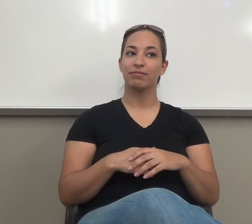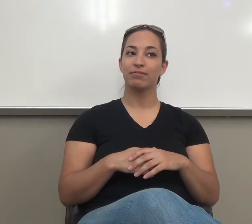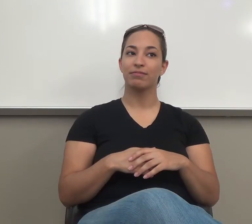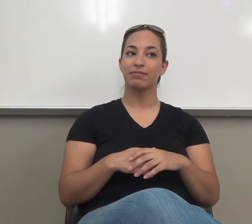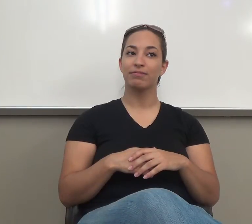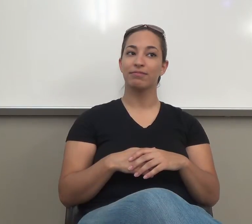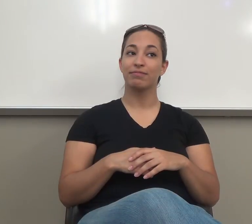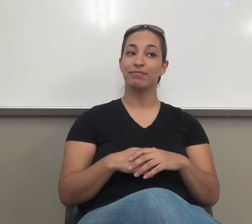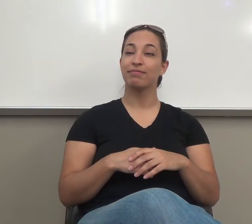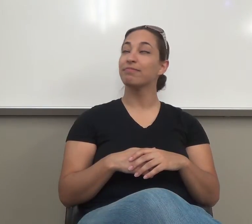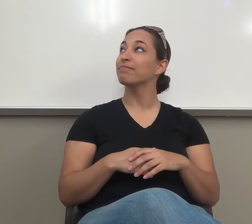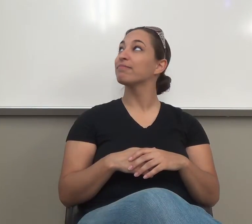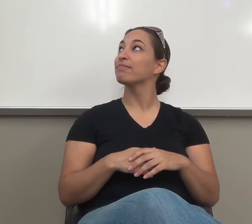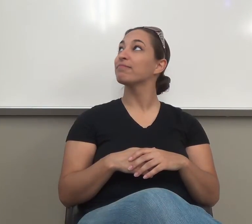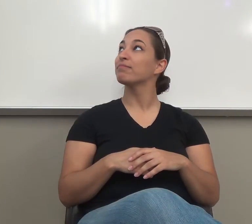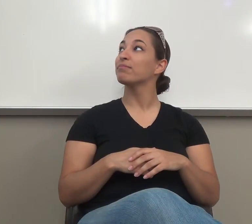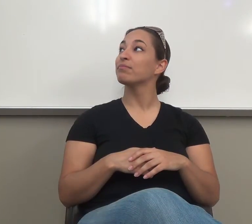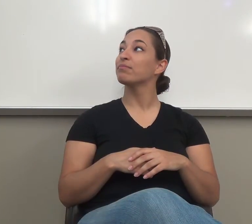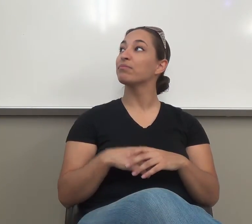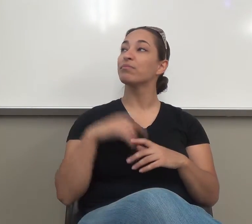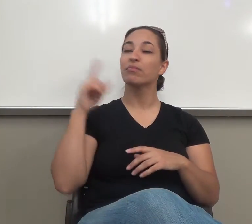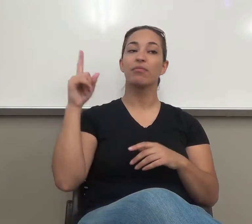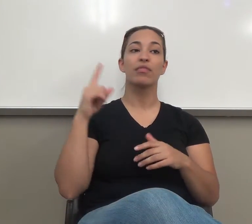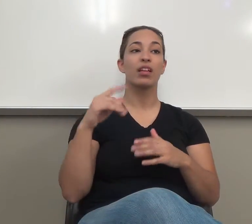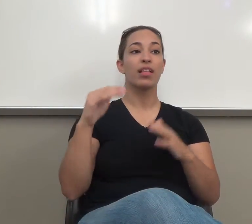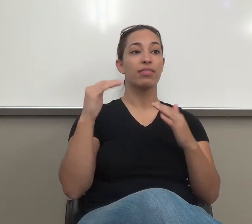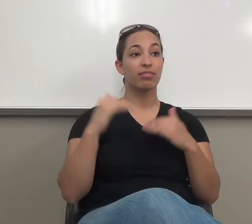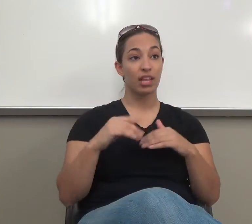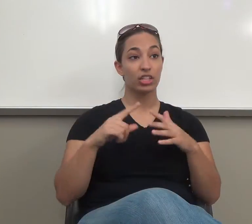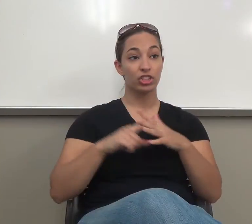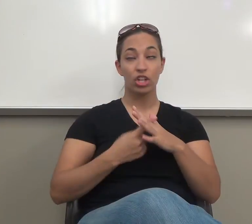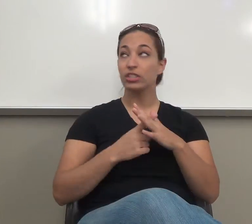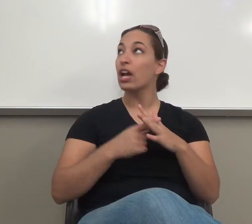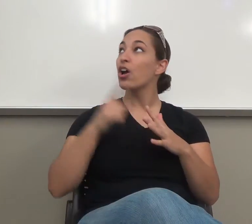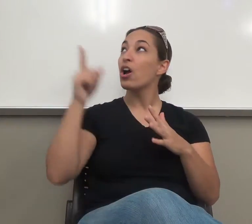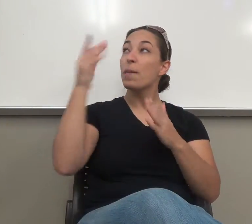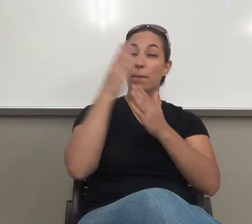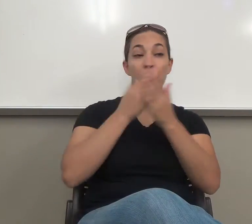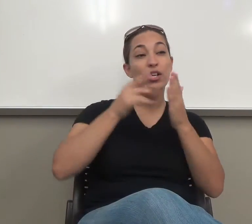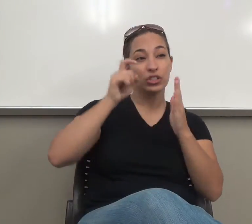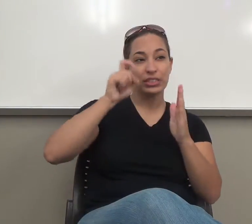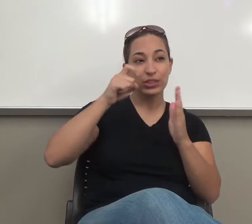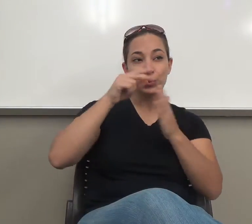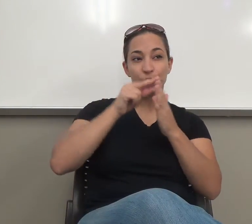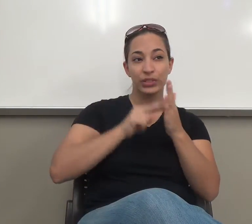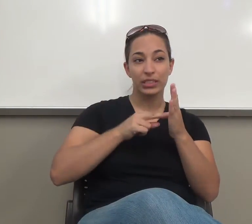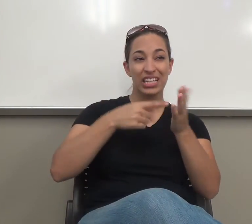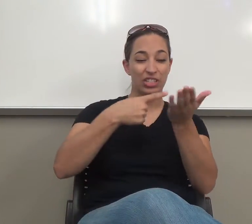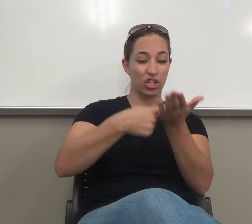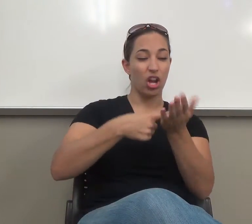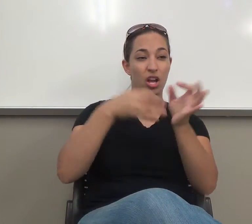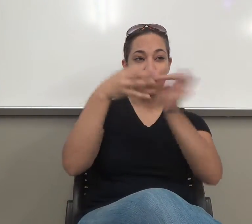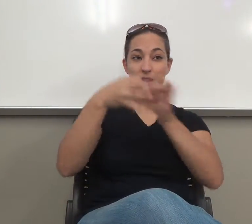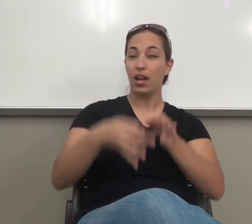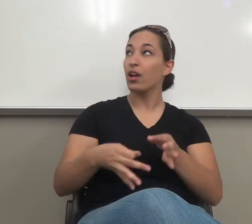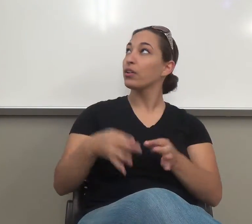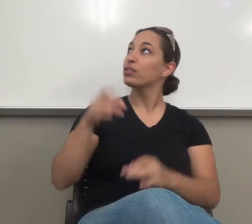Then it starts out, here's the part that you need to read that talks about all these things. Okay. What's a dominant